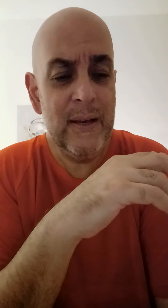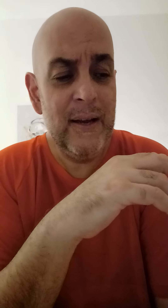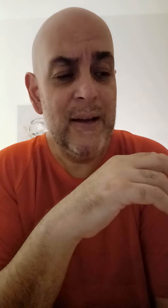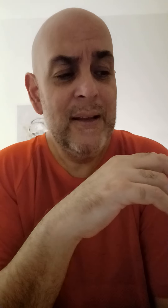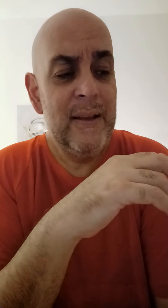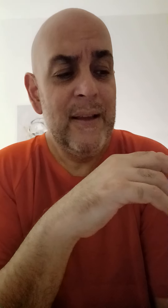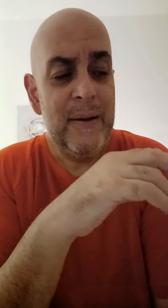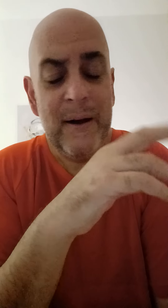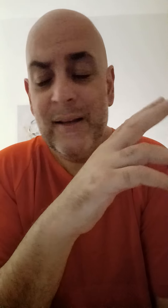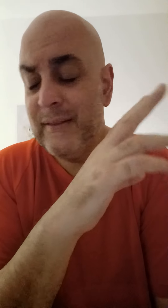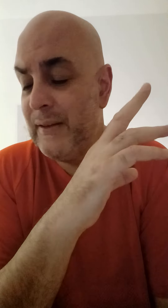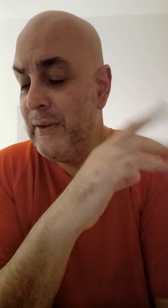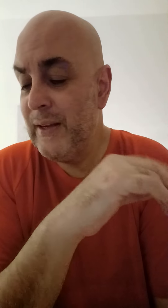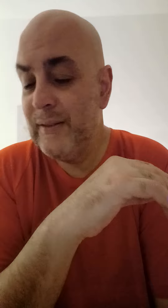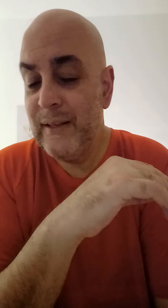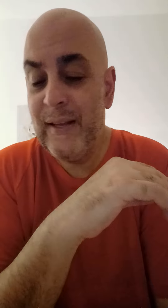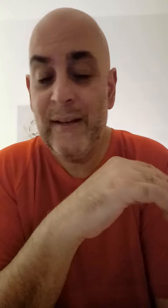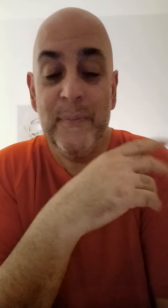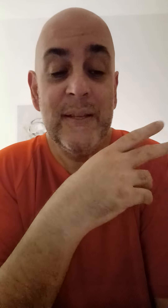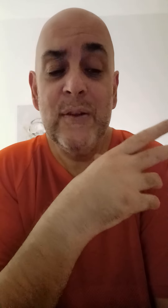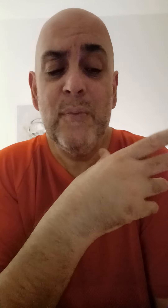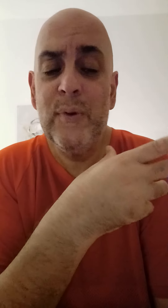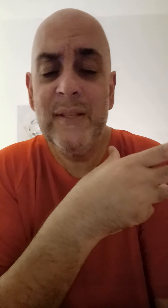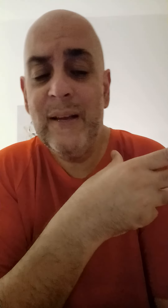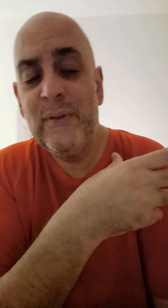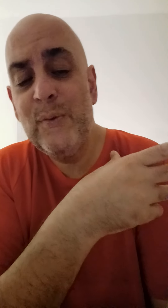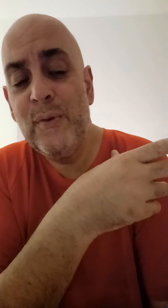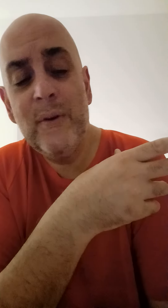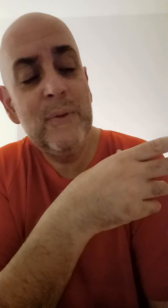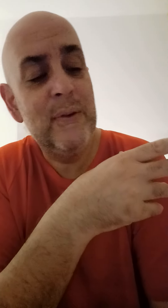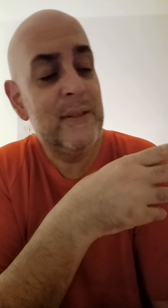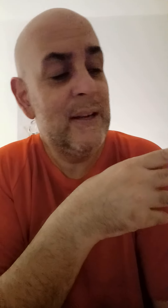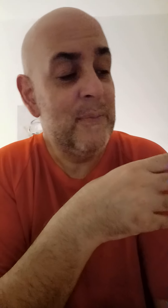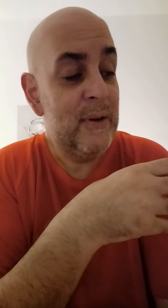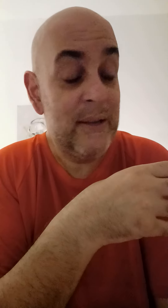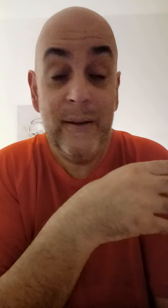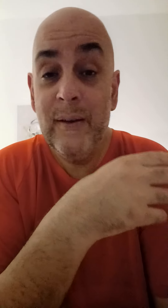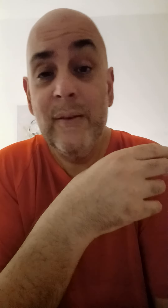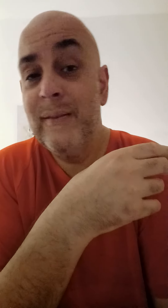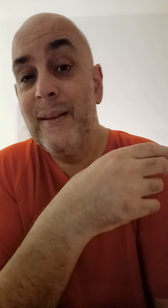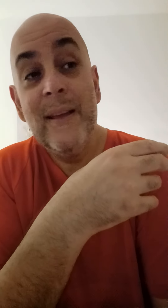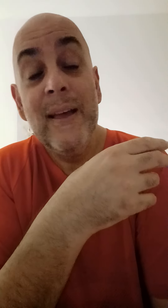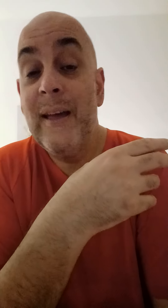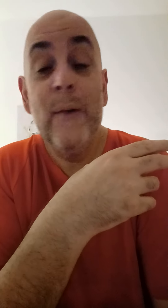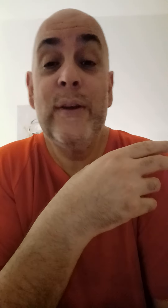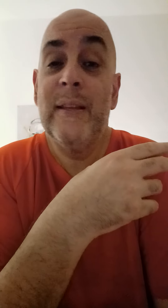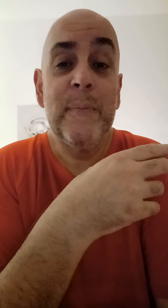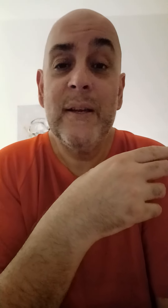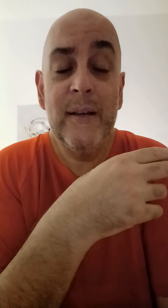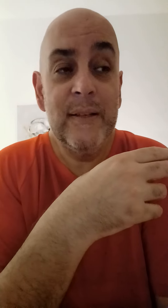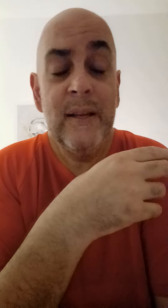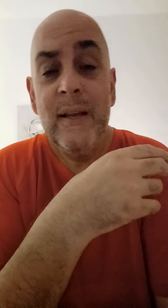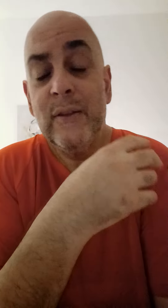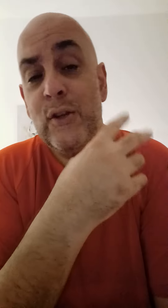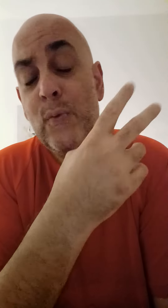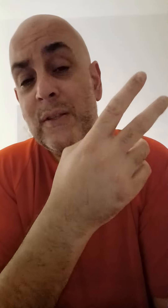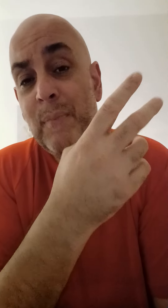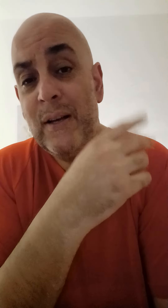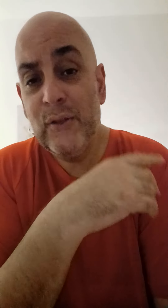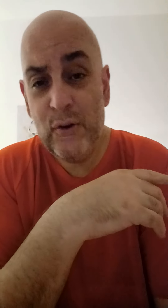Hamas and everything else like that. What does it have to do with crypto in the stock market? Everything because the U.S. bonds are